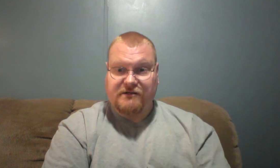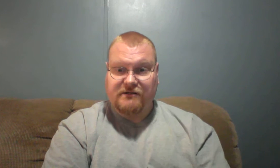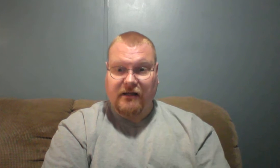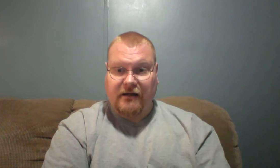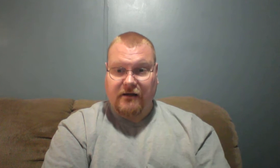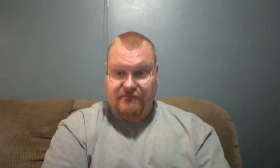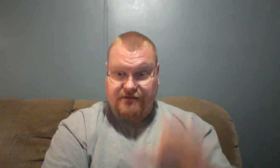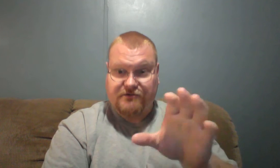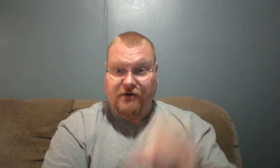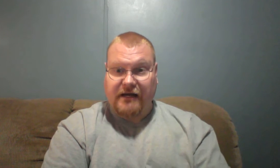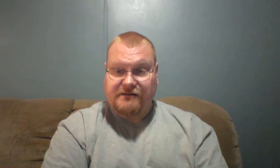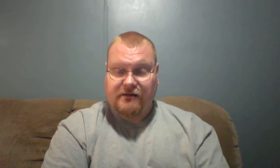Christ.